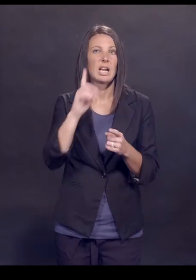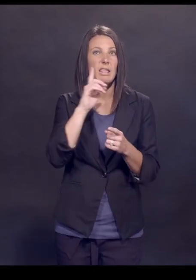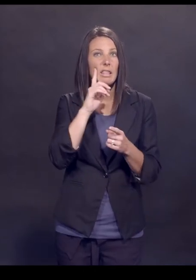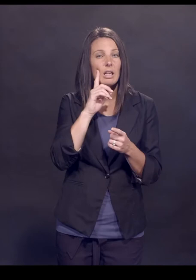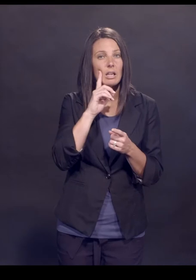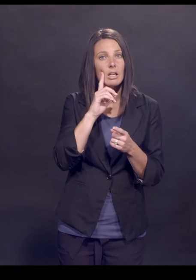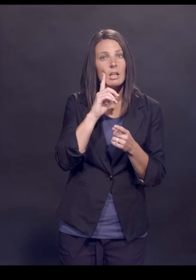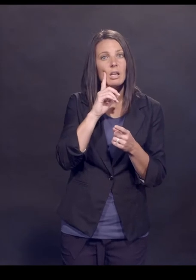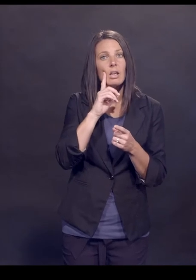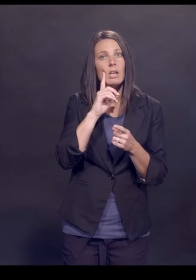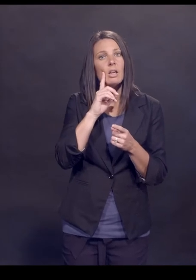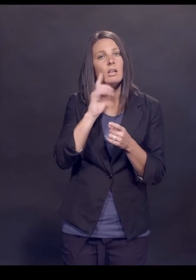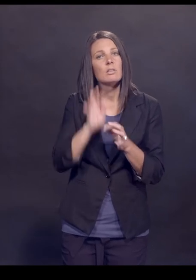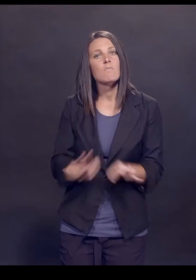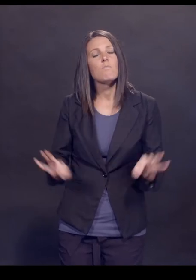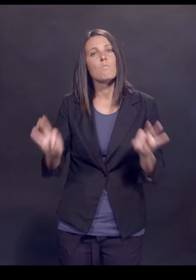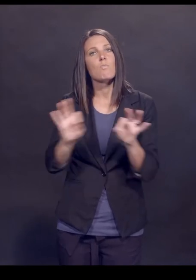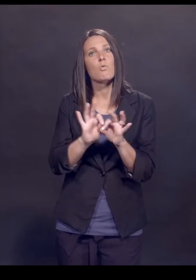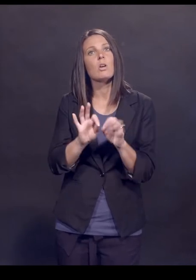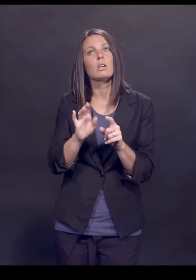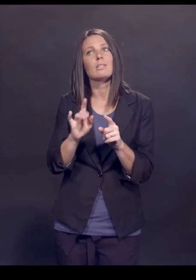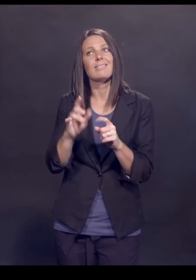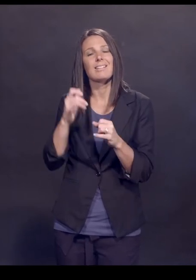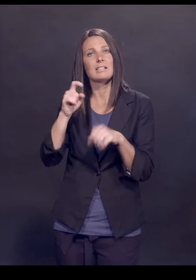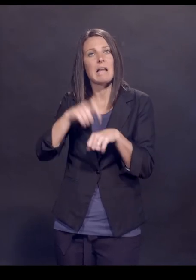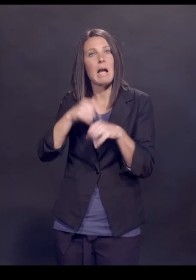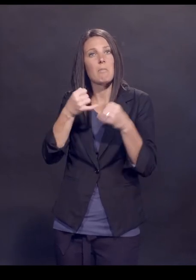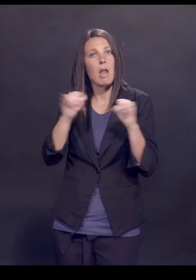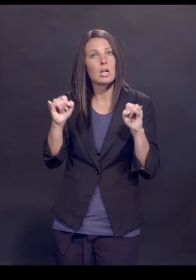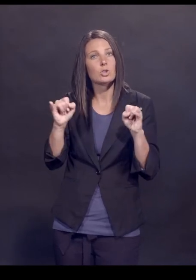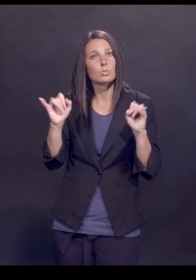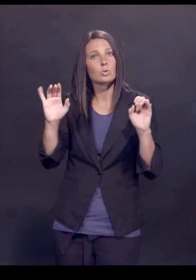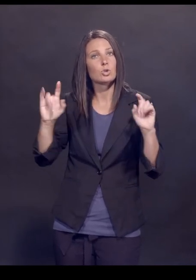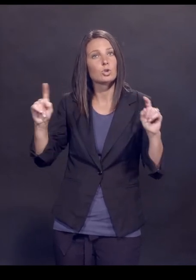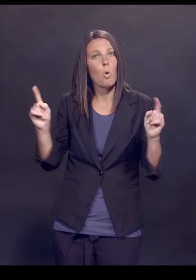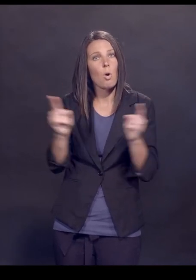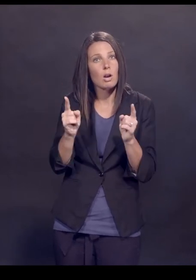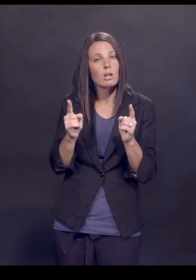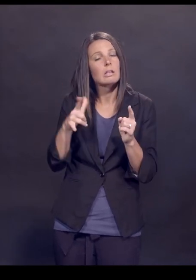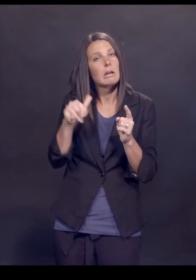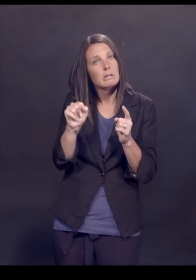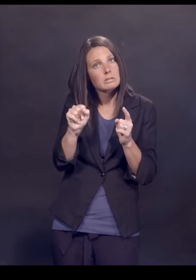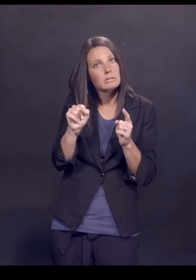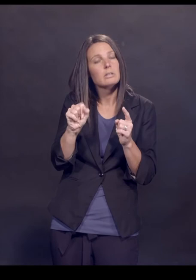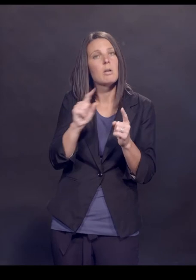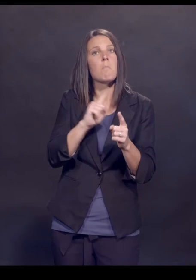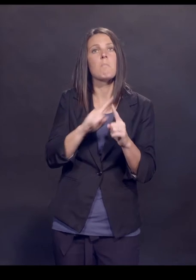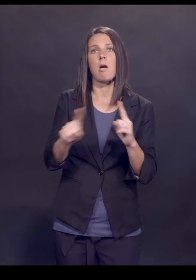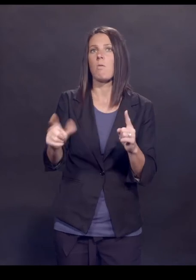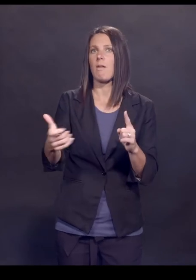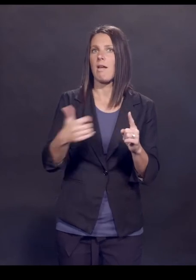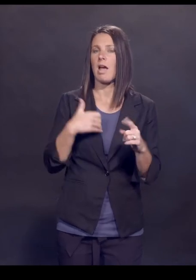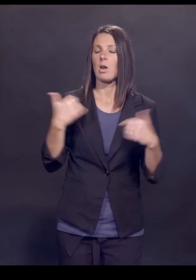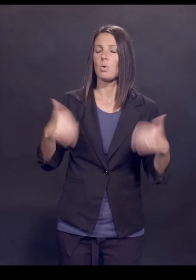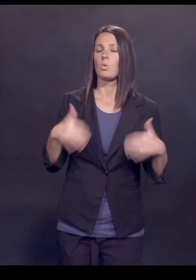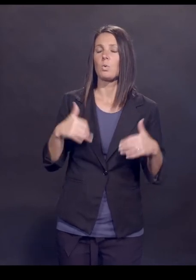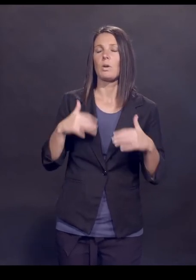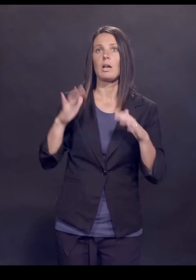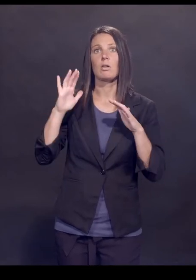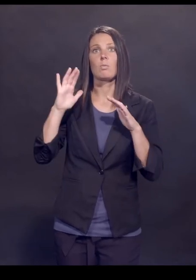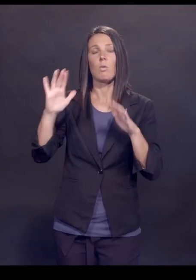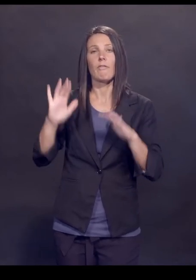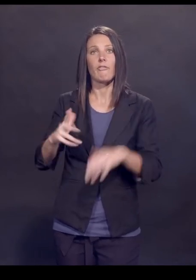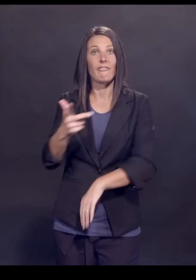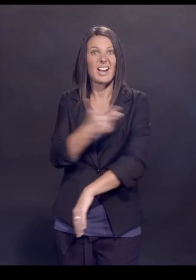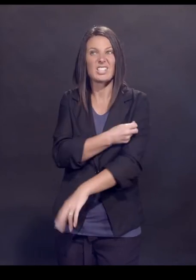solace in the fact that although the timelines were shortened here, we were able to get a remarkable vaccine in a very short